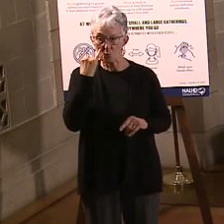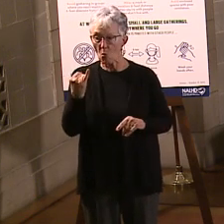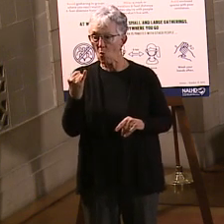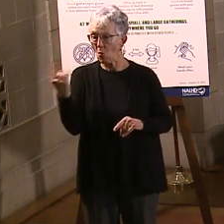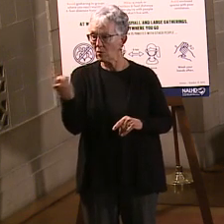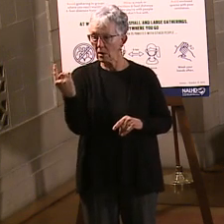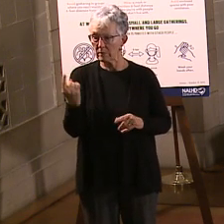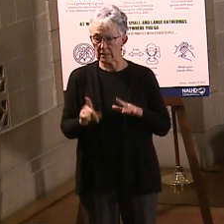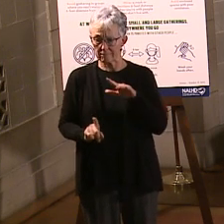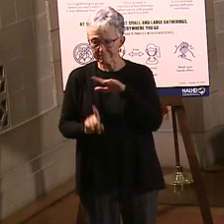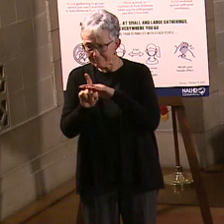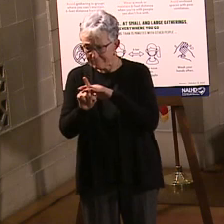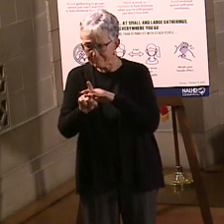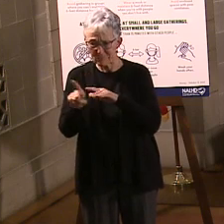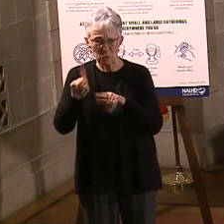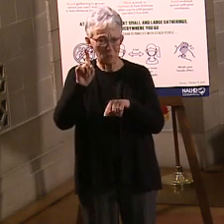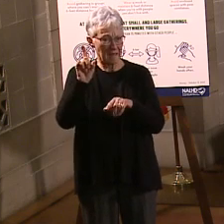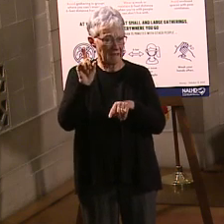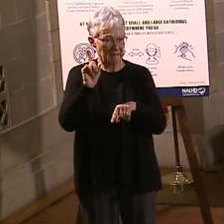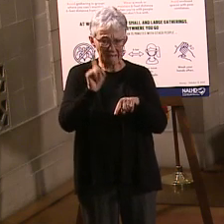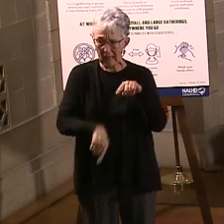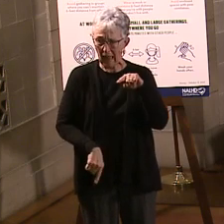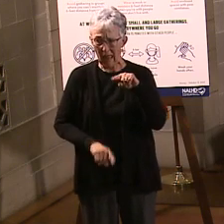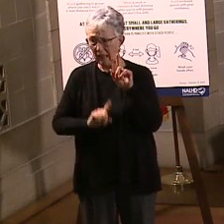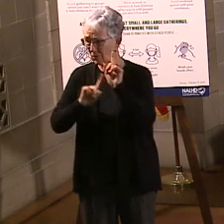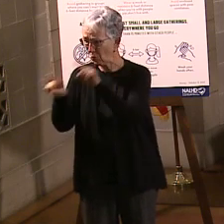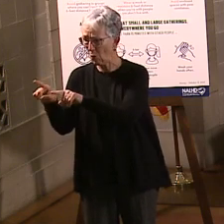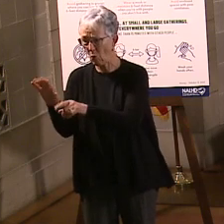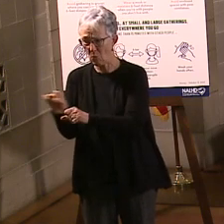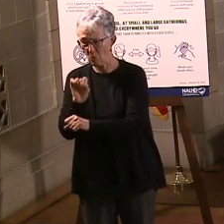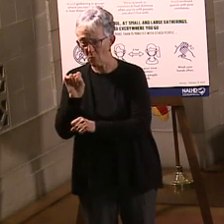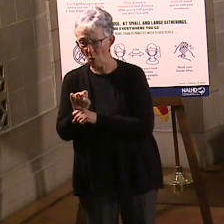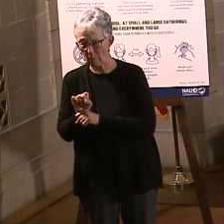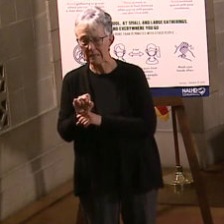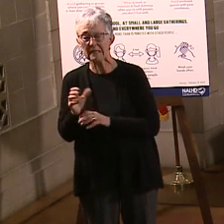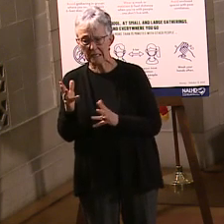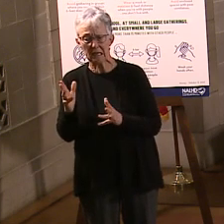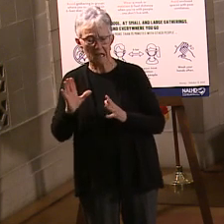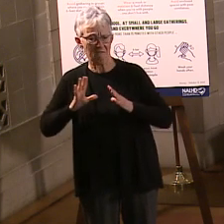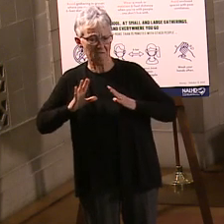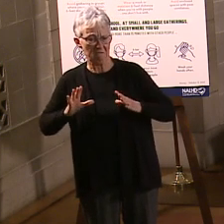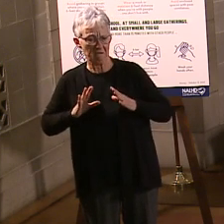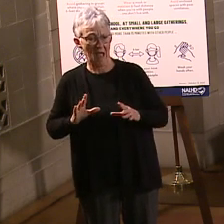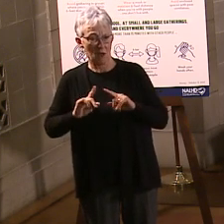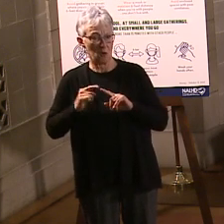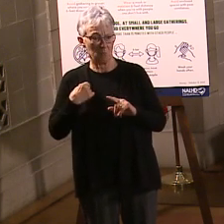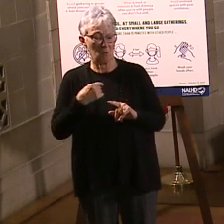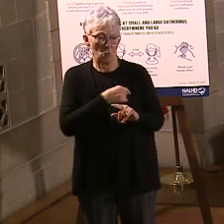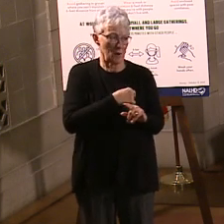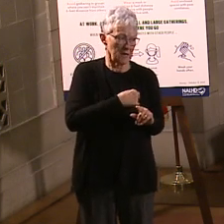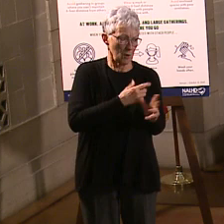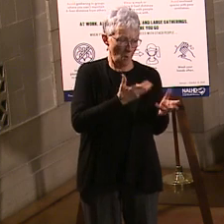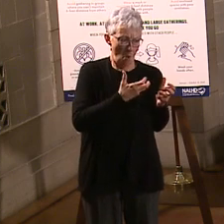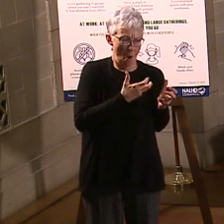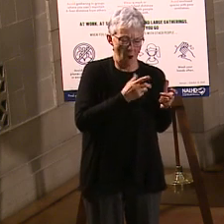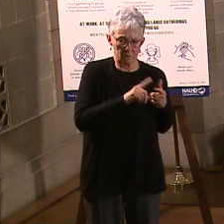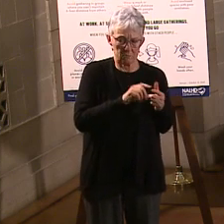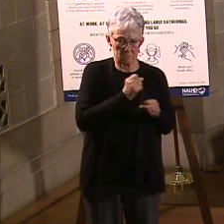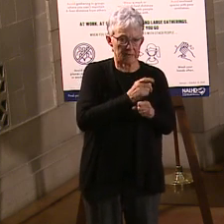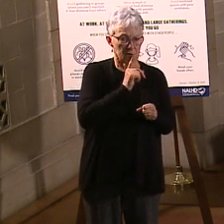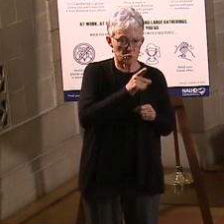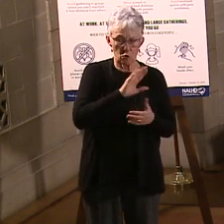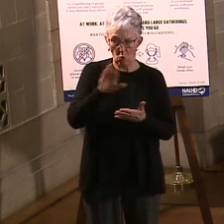can't make your appointment. We want you to do everything you can to make that appointment. It's really important because we don't want doses to end up, you know, we scramble to fill those.